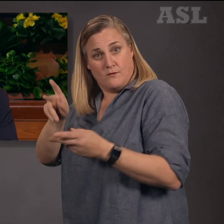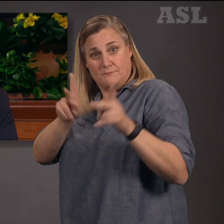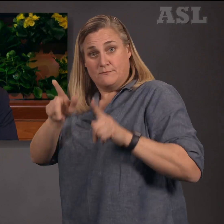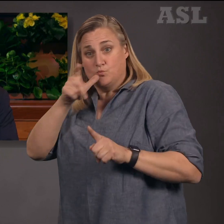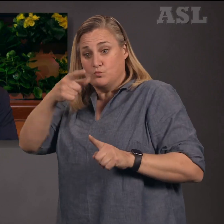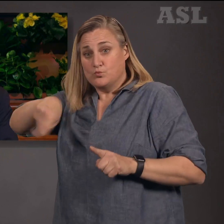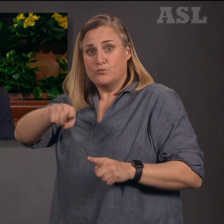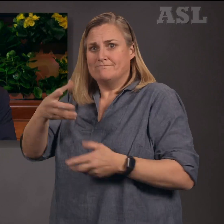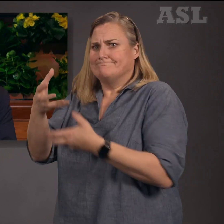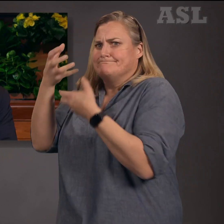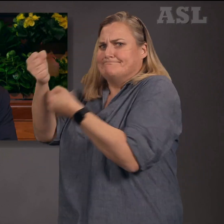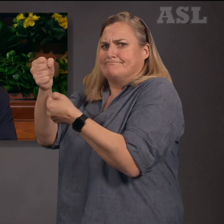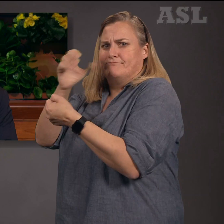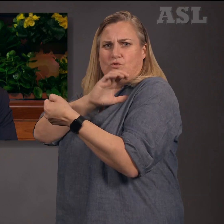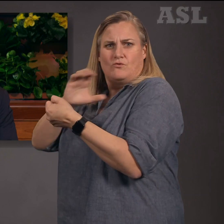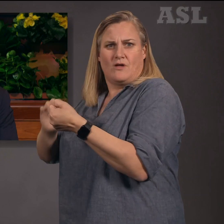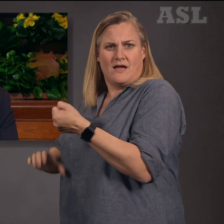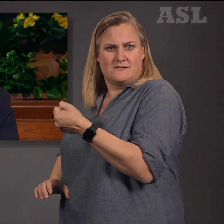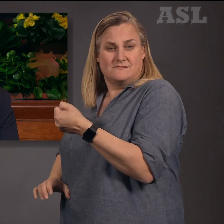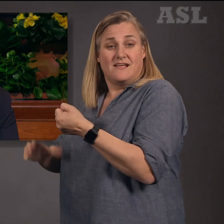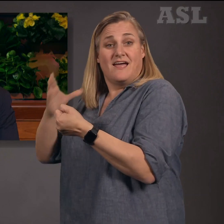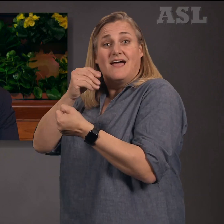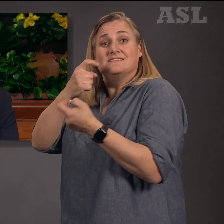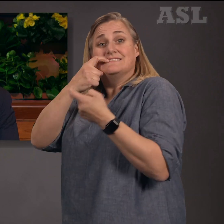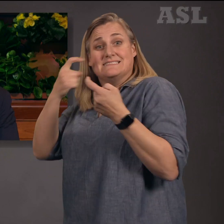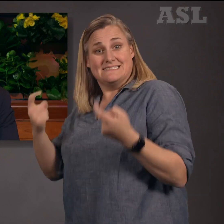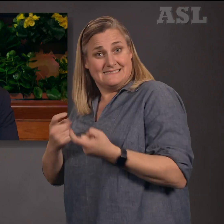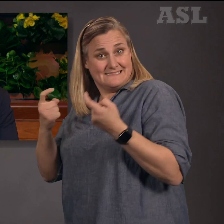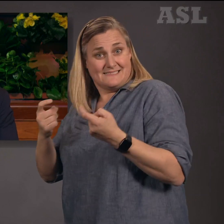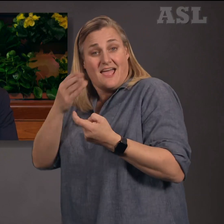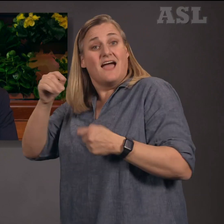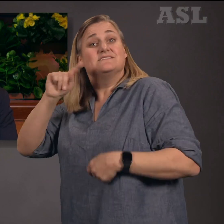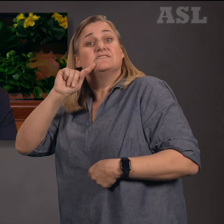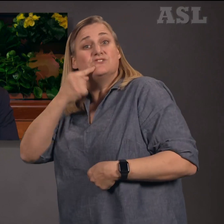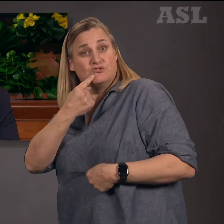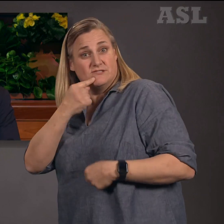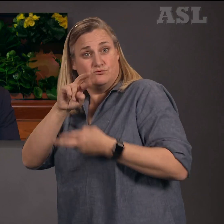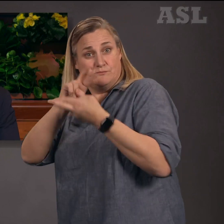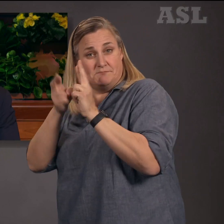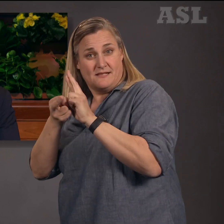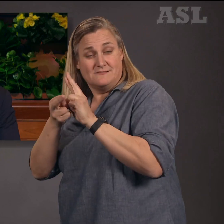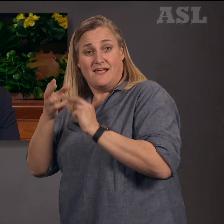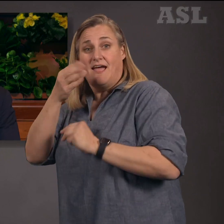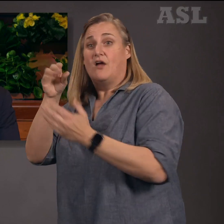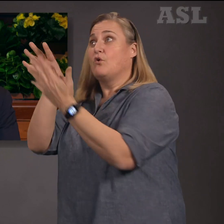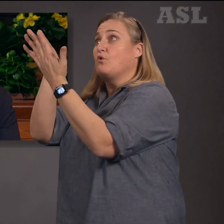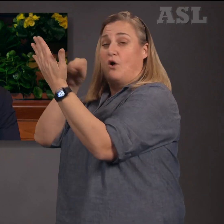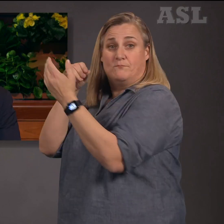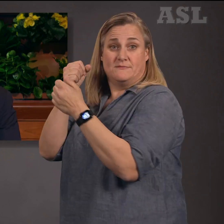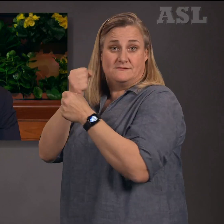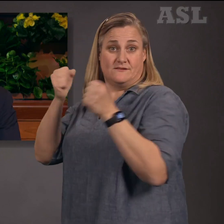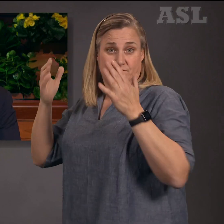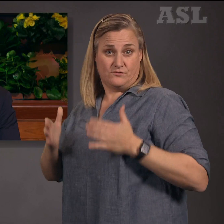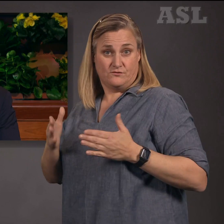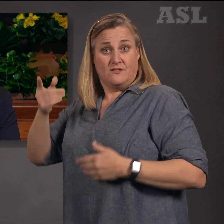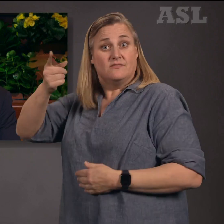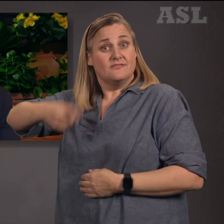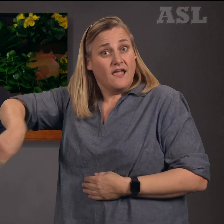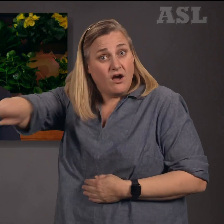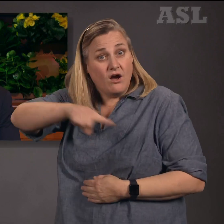It contains Nephi's witness that those who, with faith in Christ, sincerely repent of their sins, and